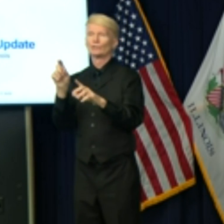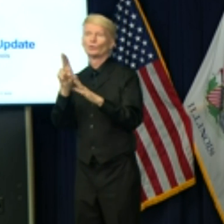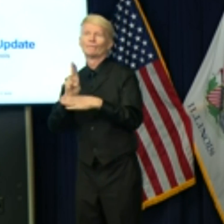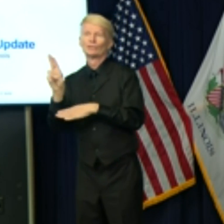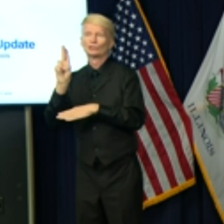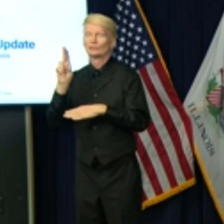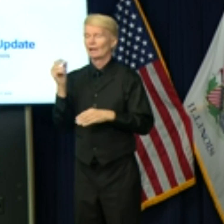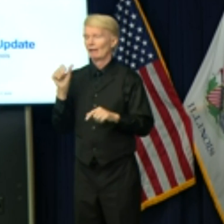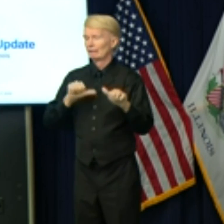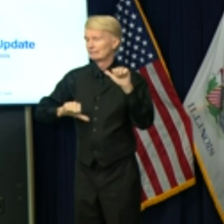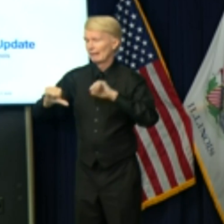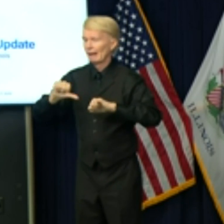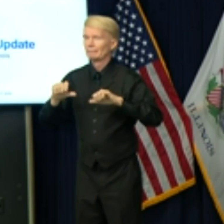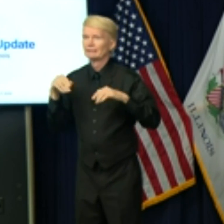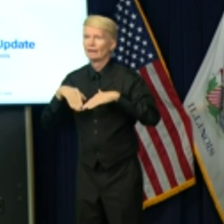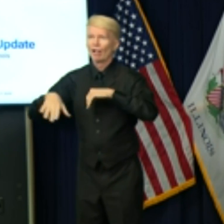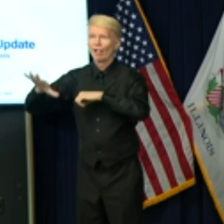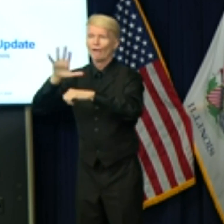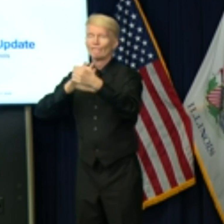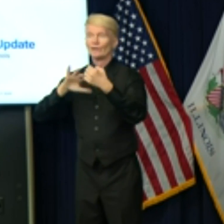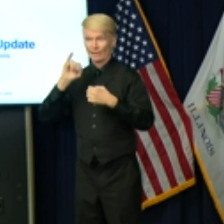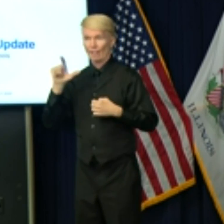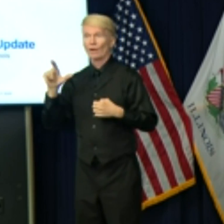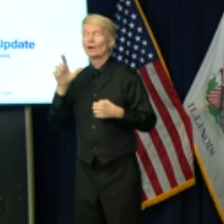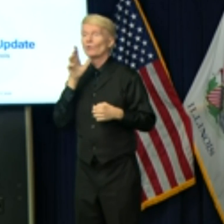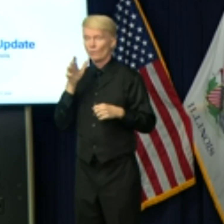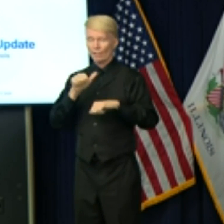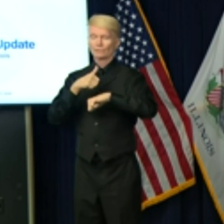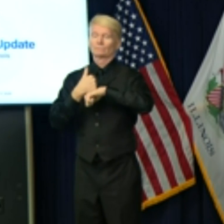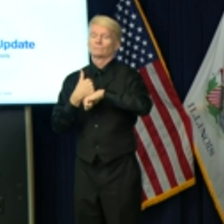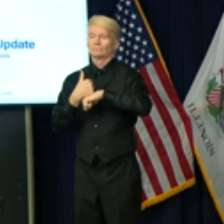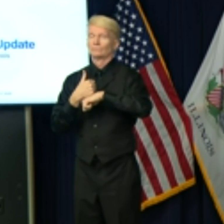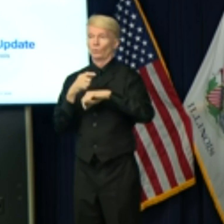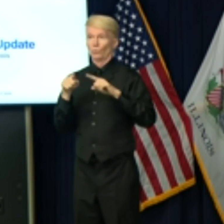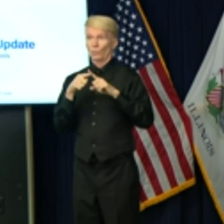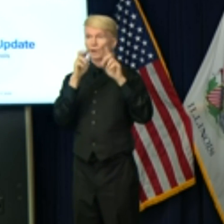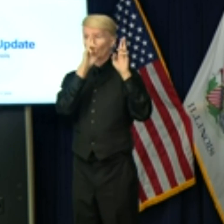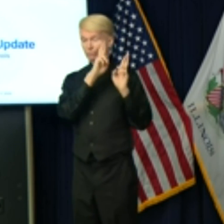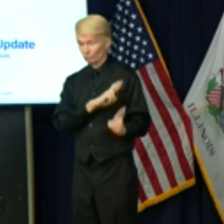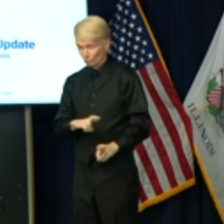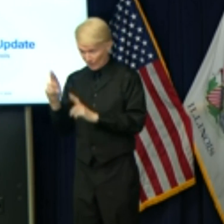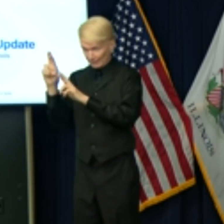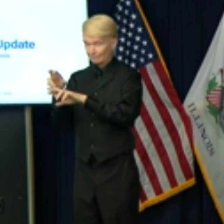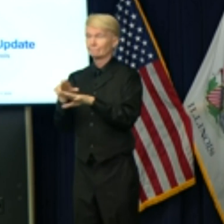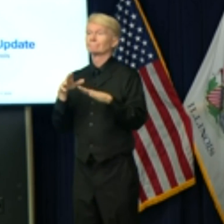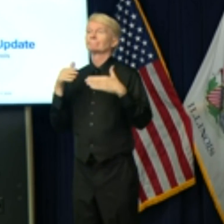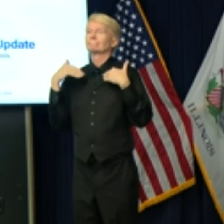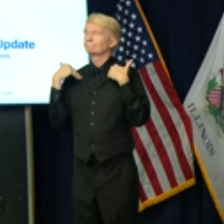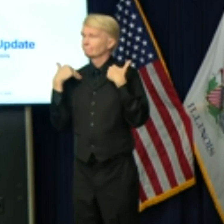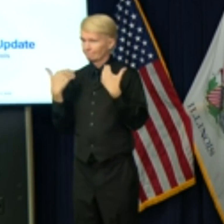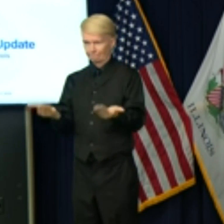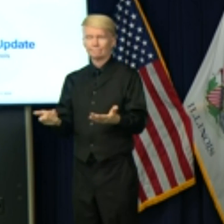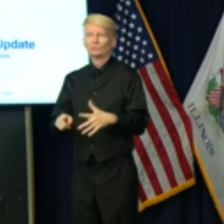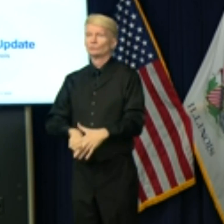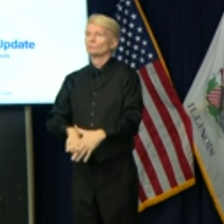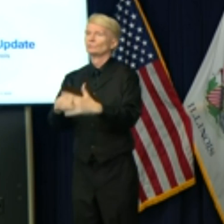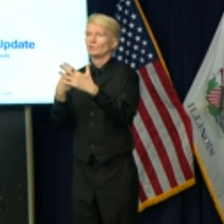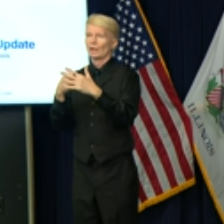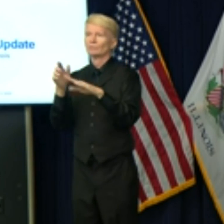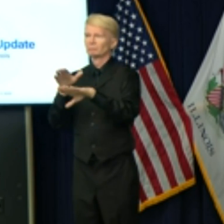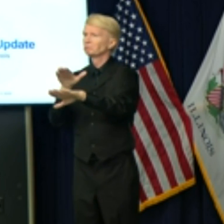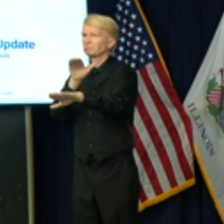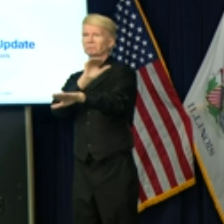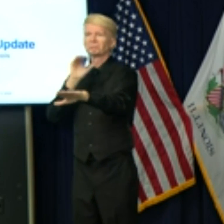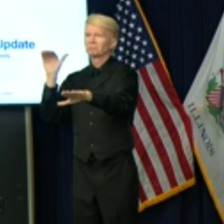state and labs where we can roll it out, and, you know, we'll – as soon as that is available, we're going to make sure to roll it out and you'll know all